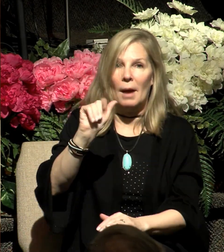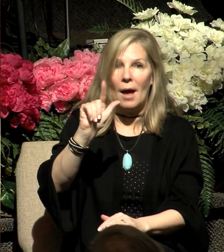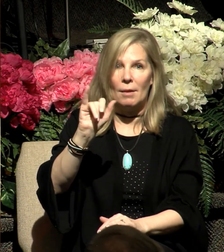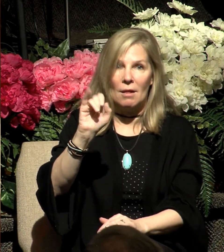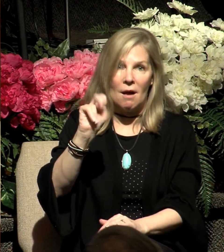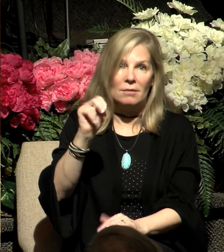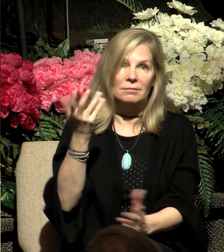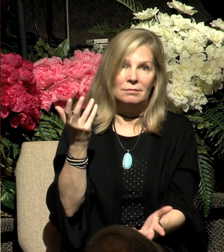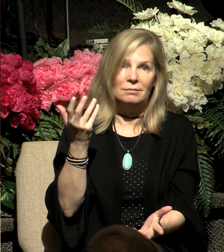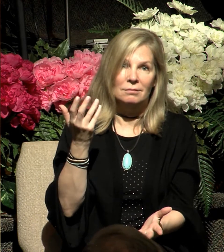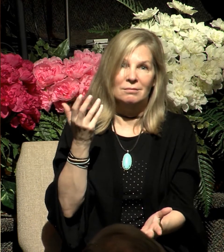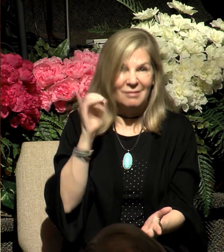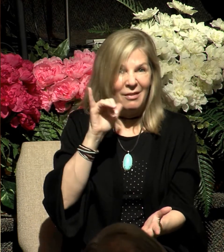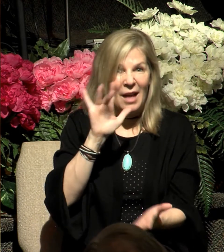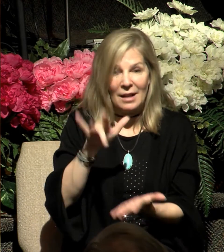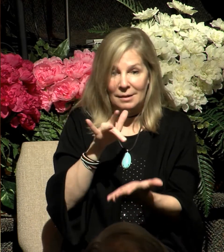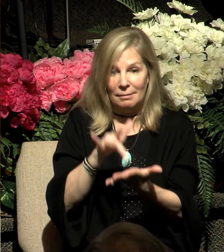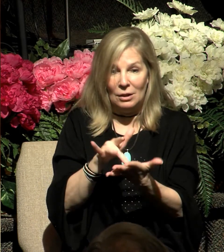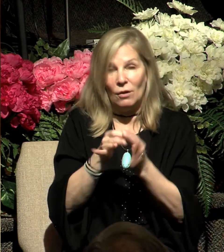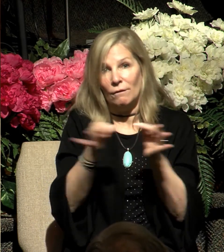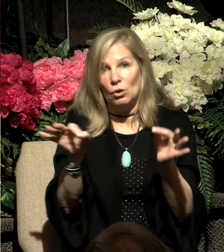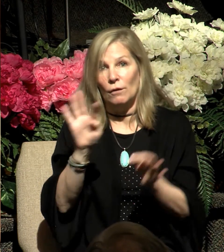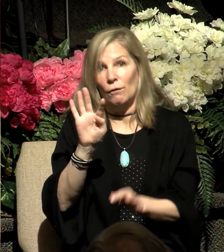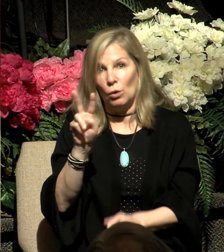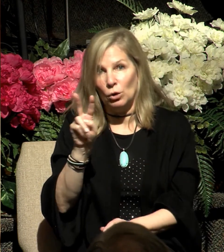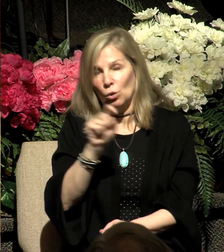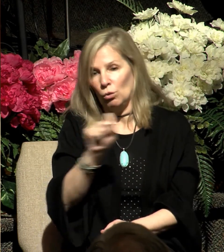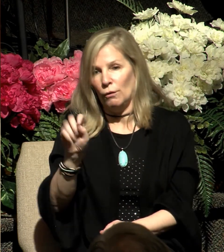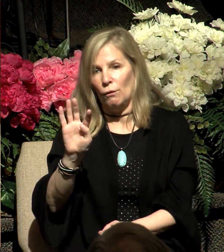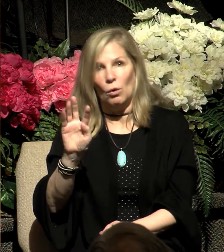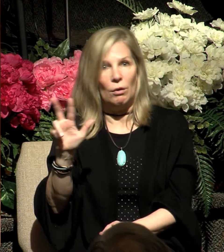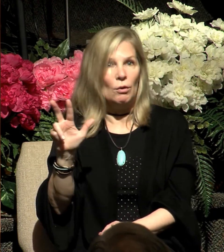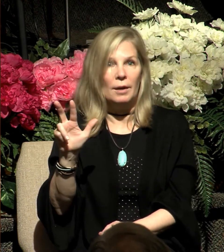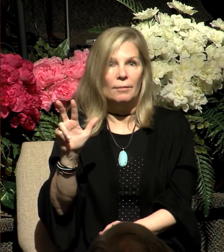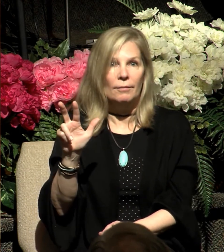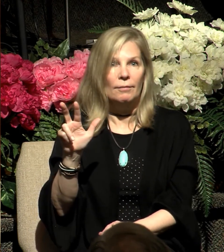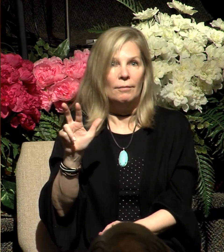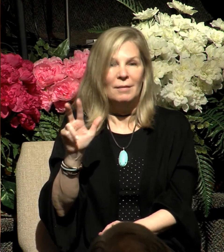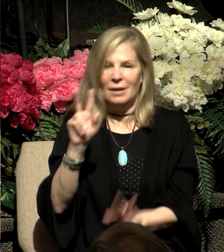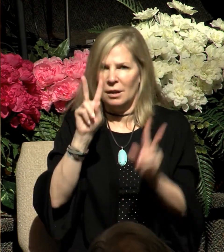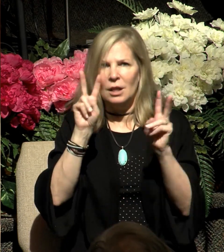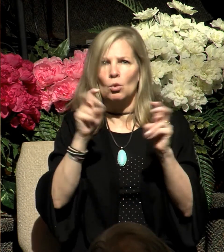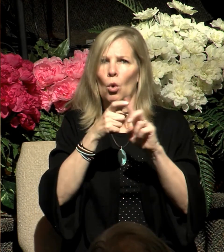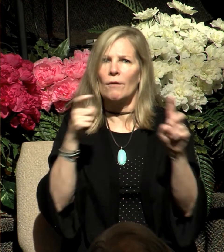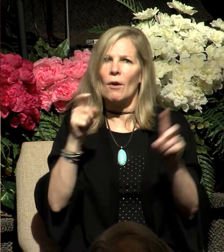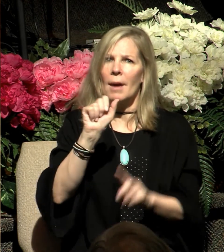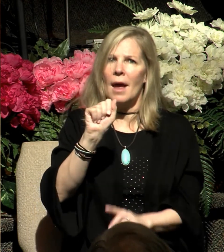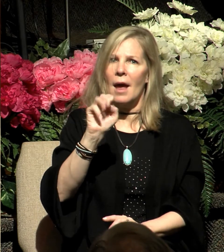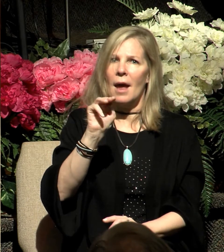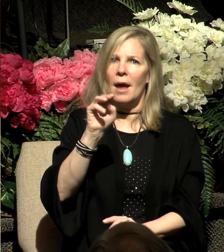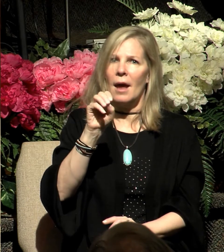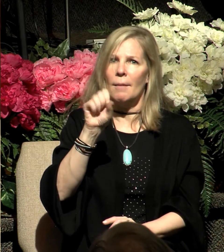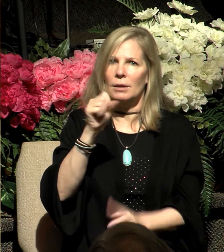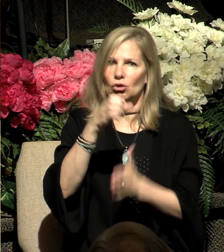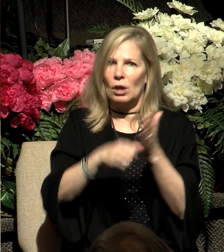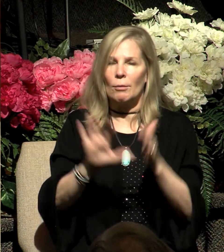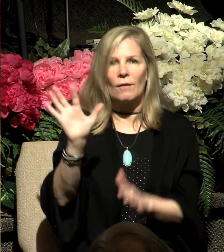the middle of verses 42 and then verse 43 are talking about. He's quoting from Amos chapter 5. God says that although